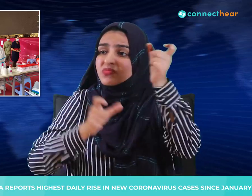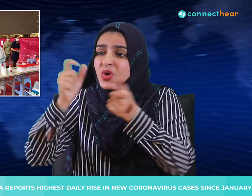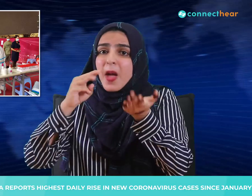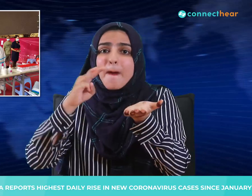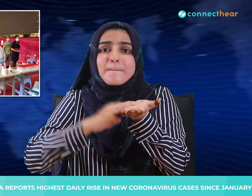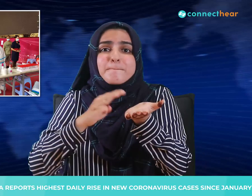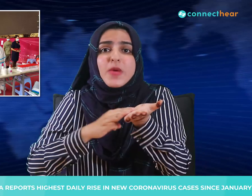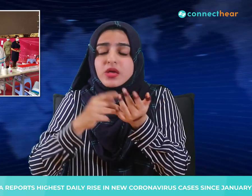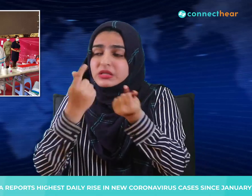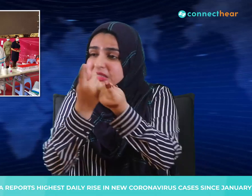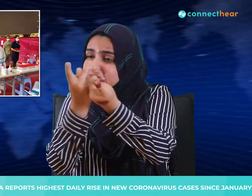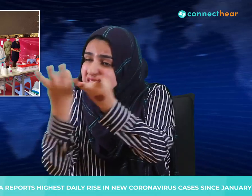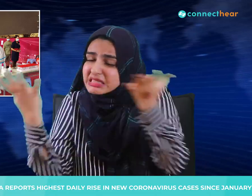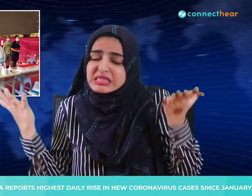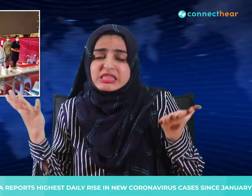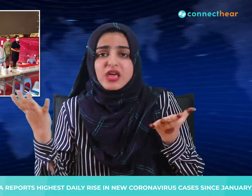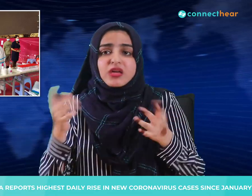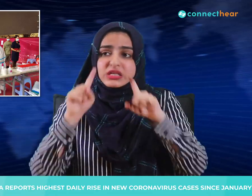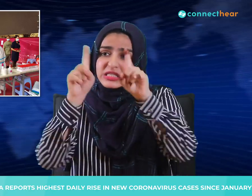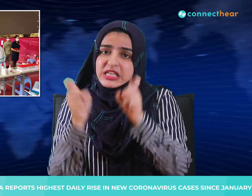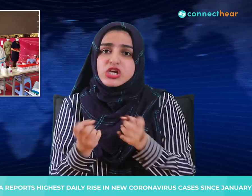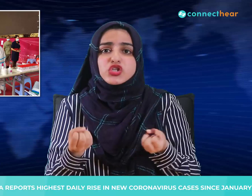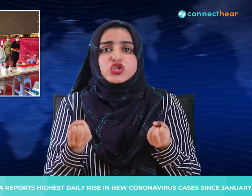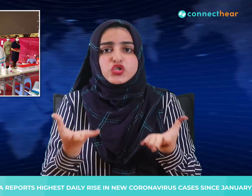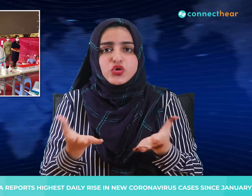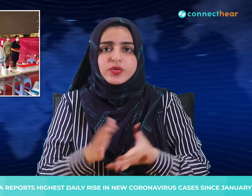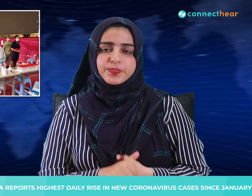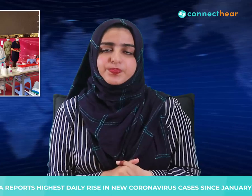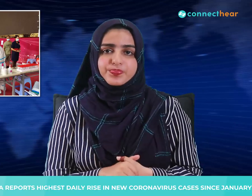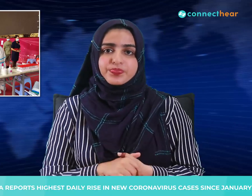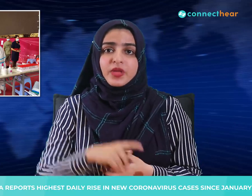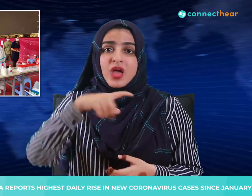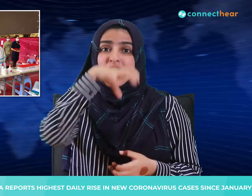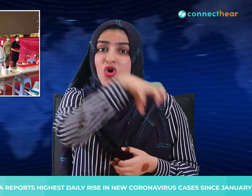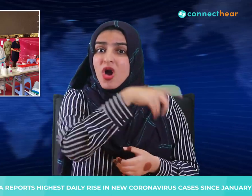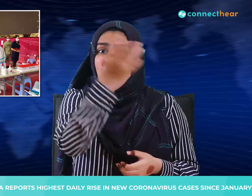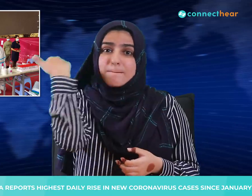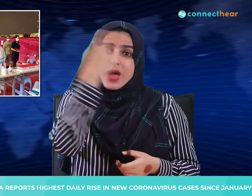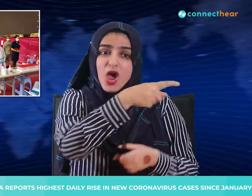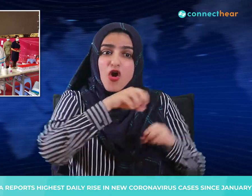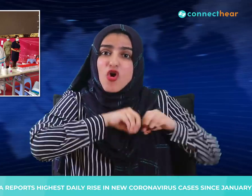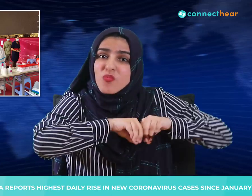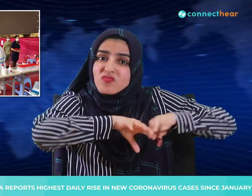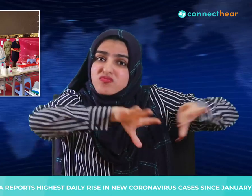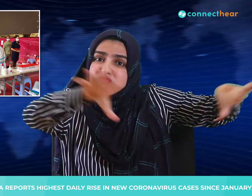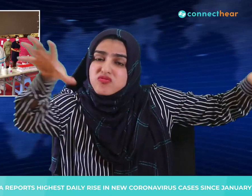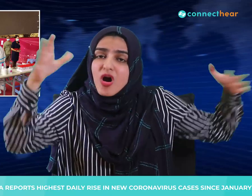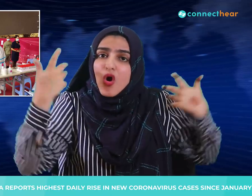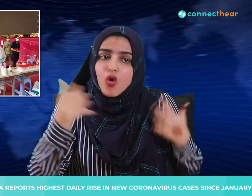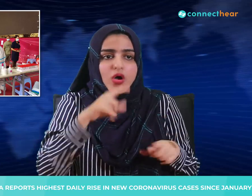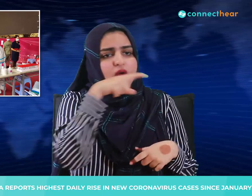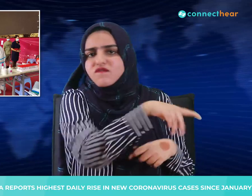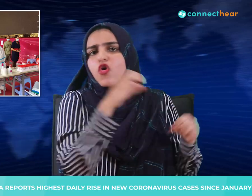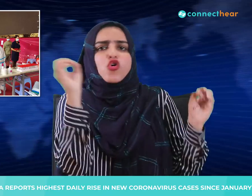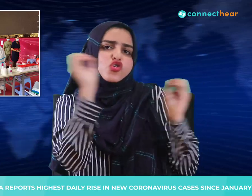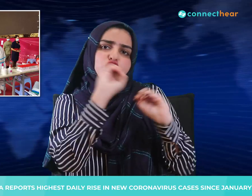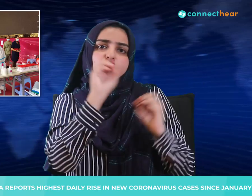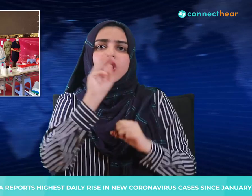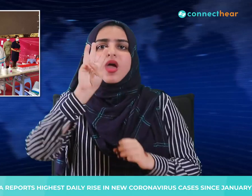province. Beijing has a zero-risk approach to the virus, which emerged in the central Chinese city of